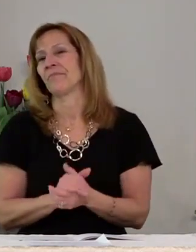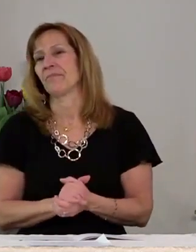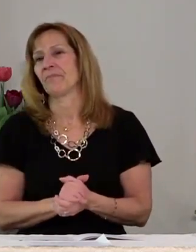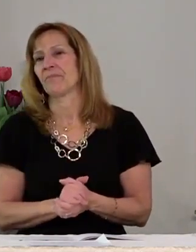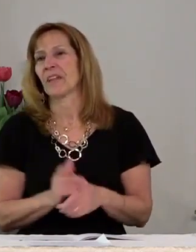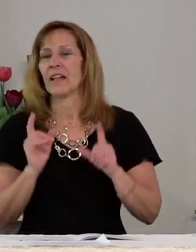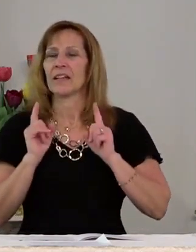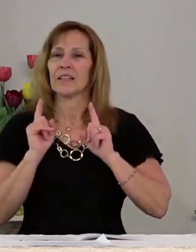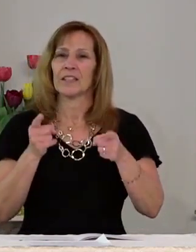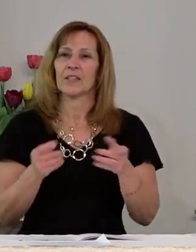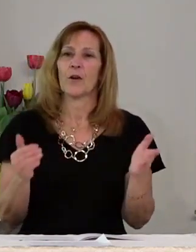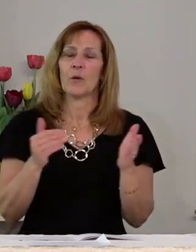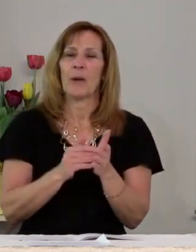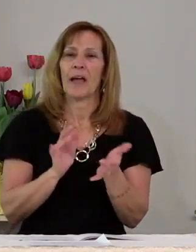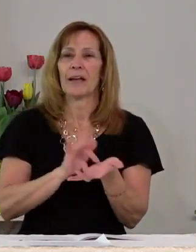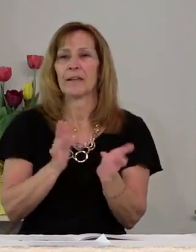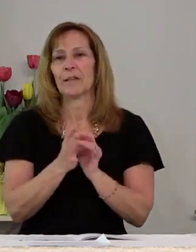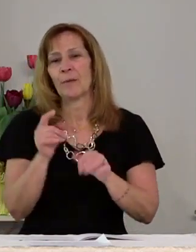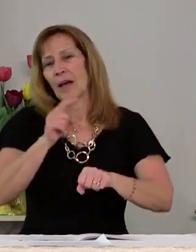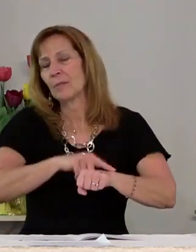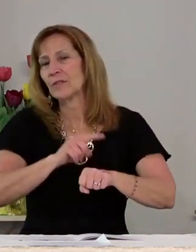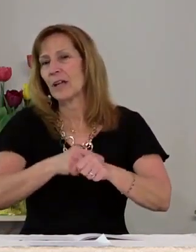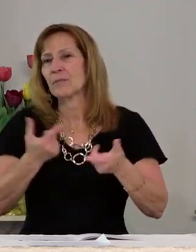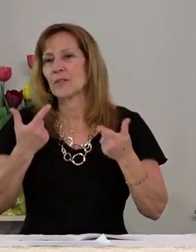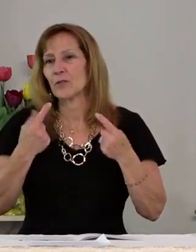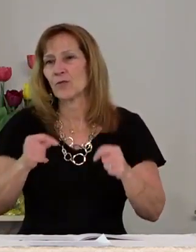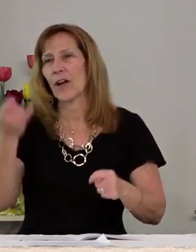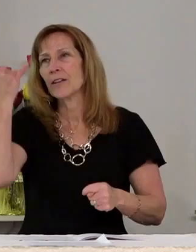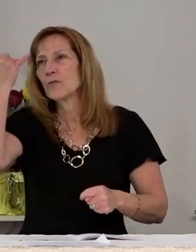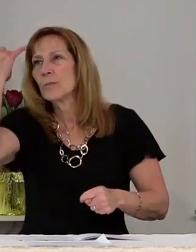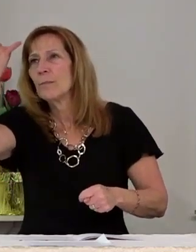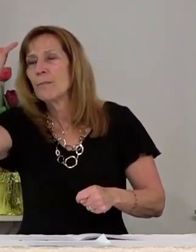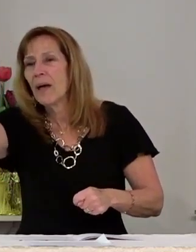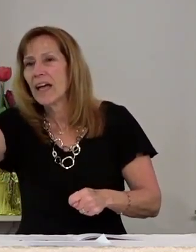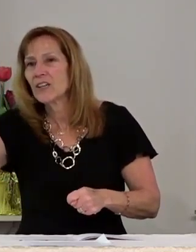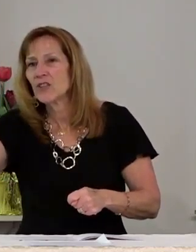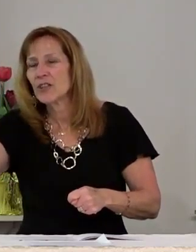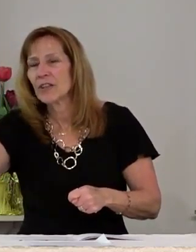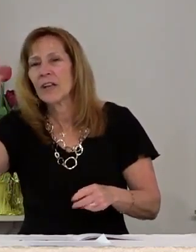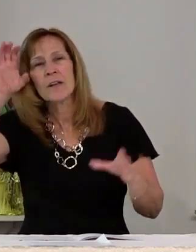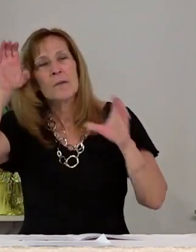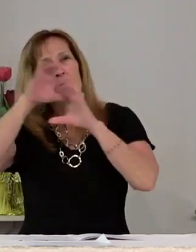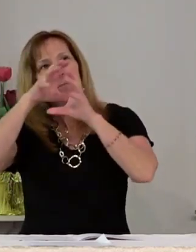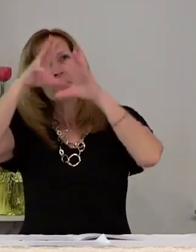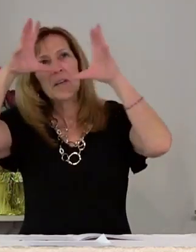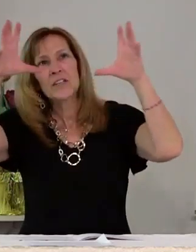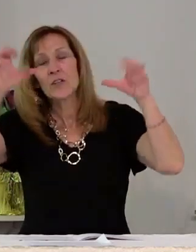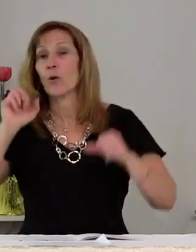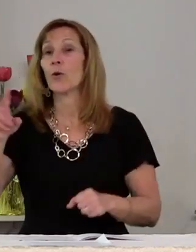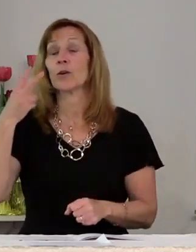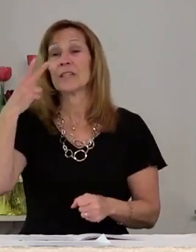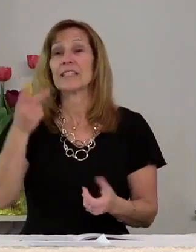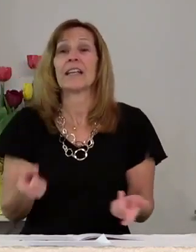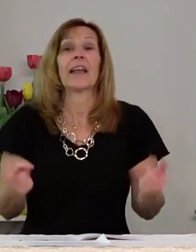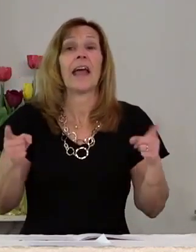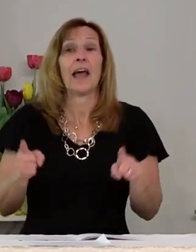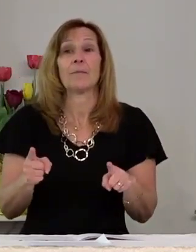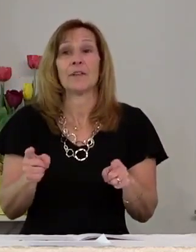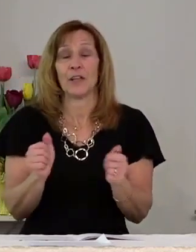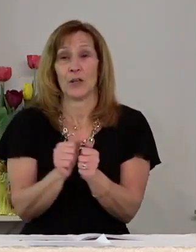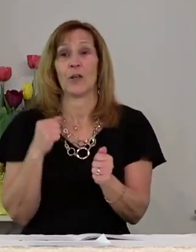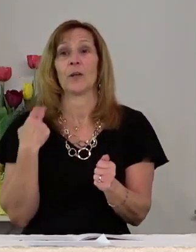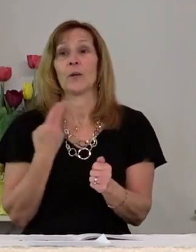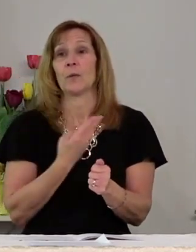let's go back to Bible times and try to imagine what it was like or do we see it happening among